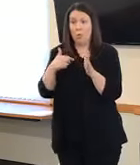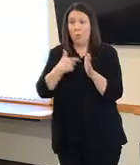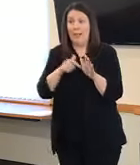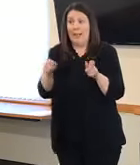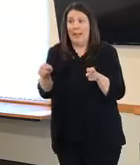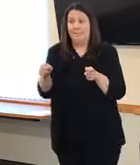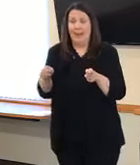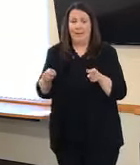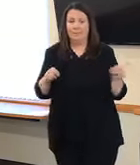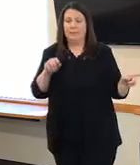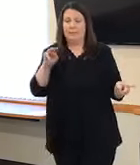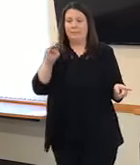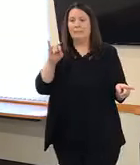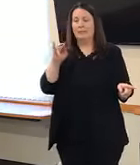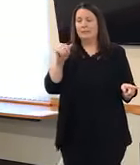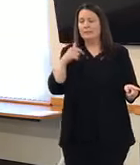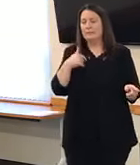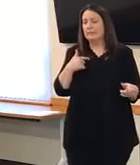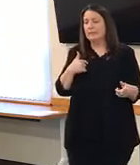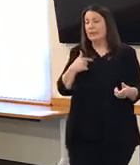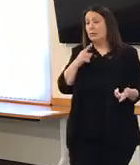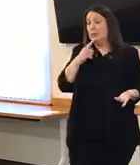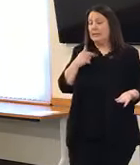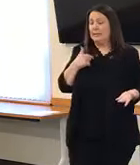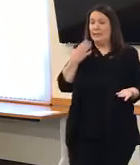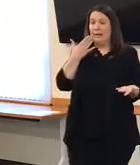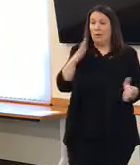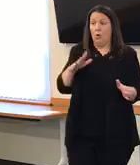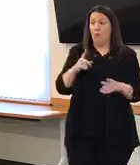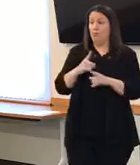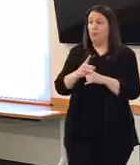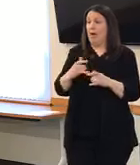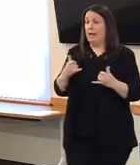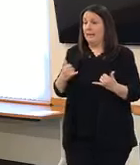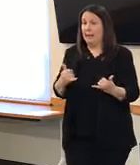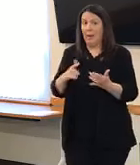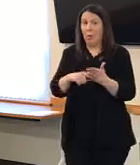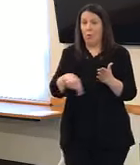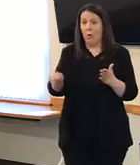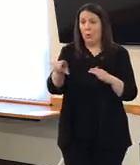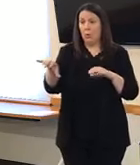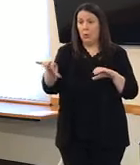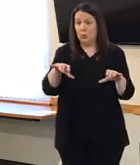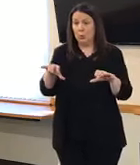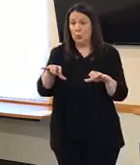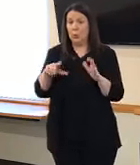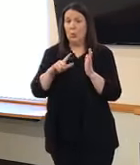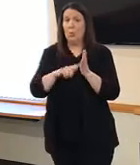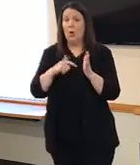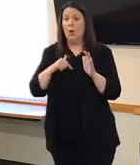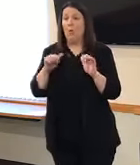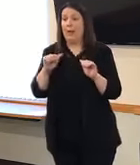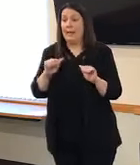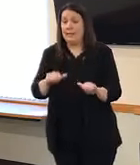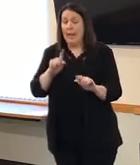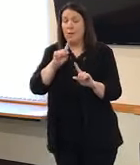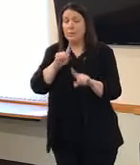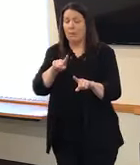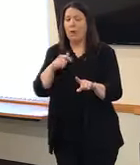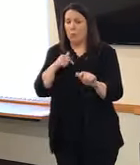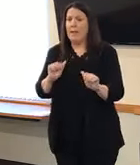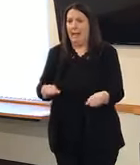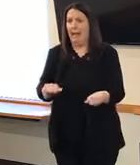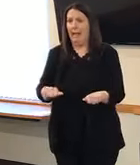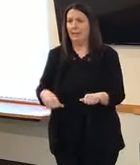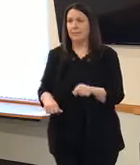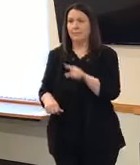I think it's too early to tell for planning, but for today, we're in within our capacity and we're able to respond to the needs today. You